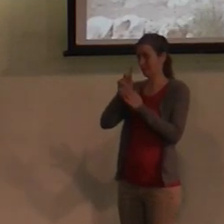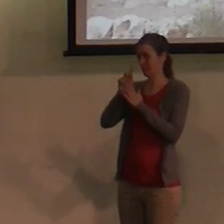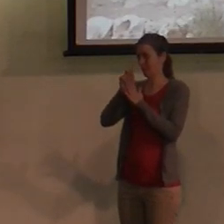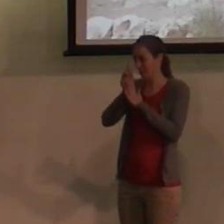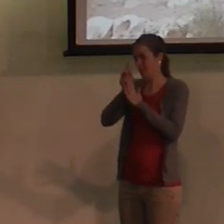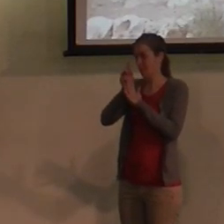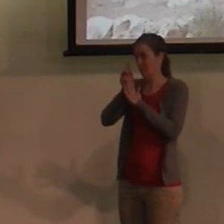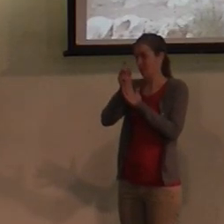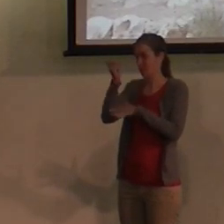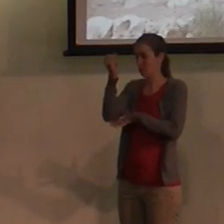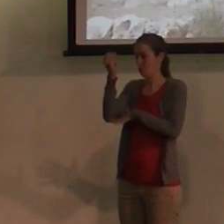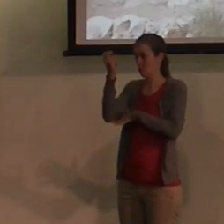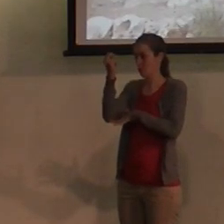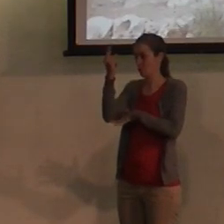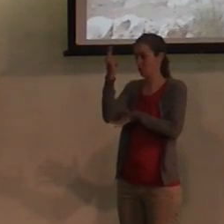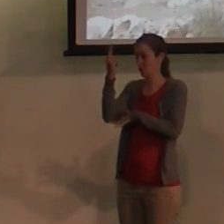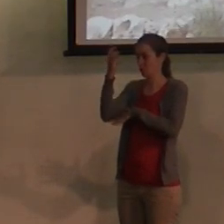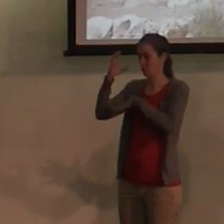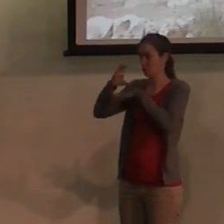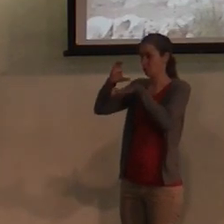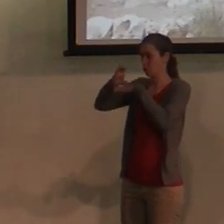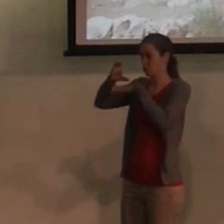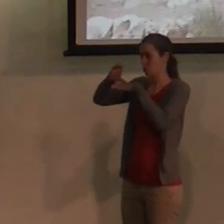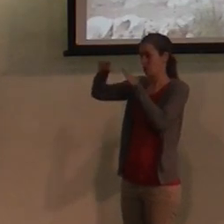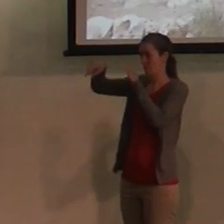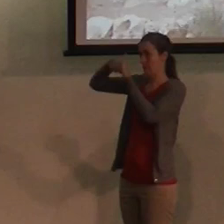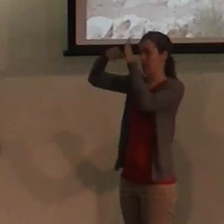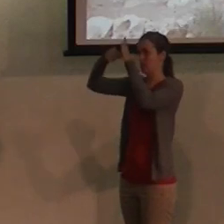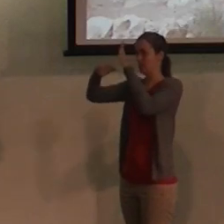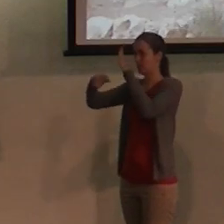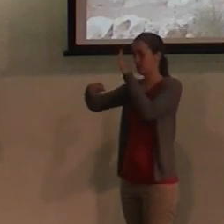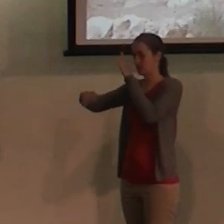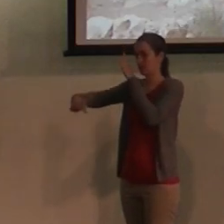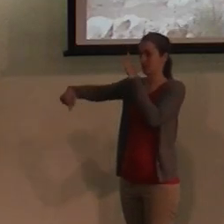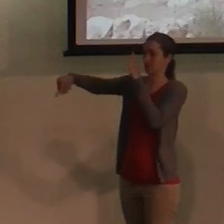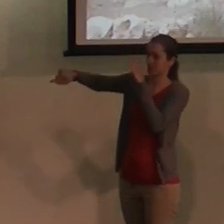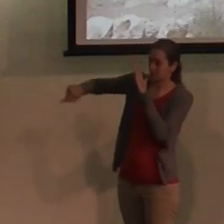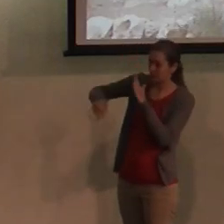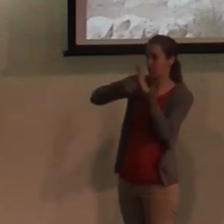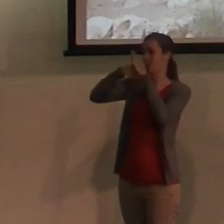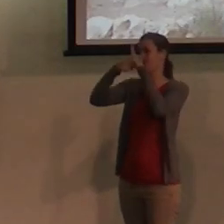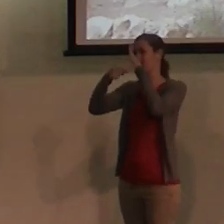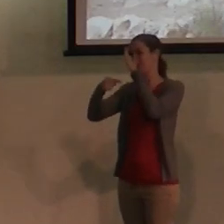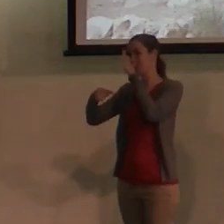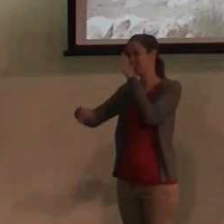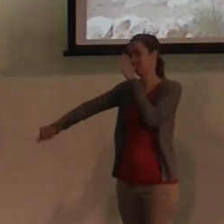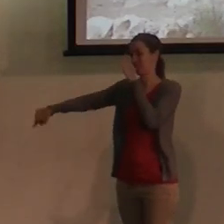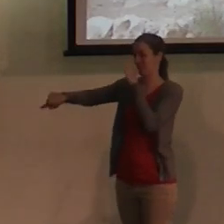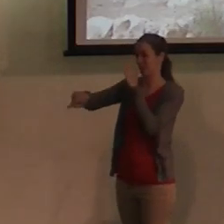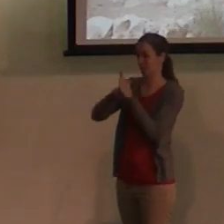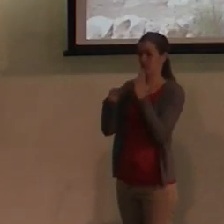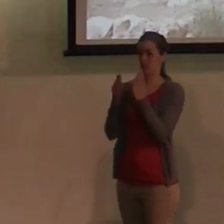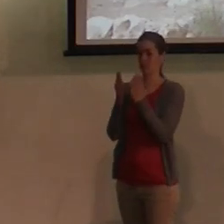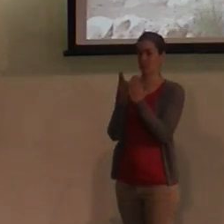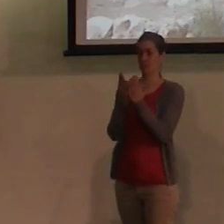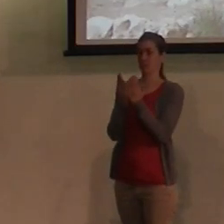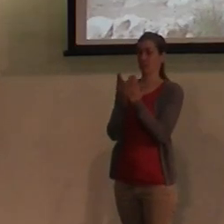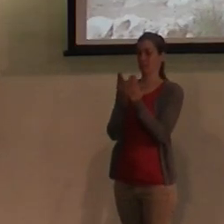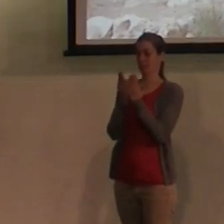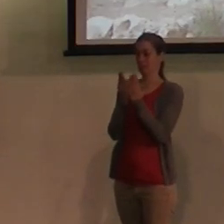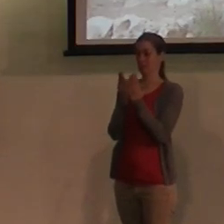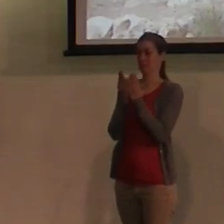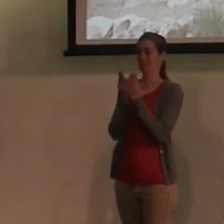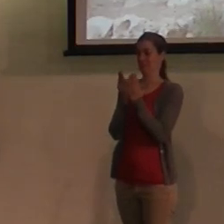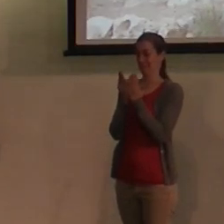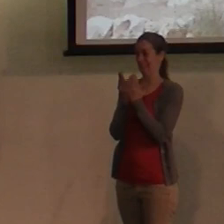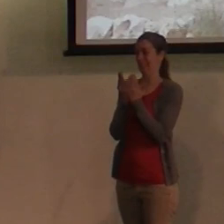the cathedral that's right there, you just hear dong, dong. And as I'm